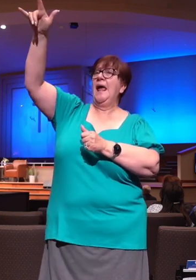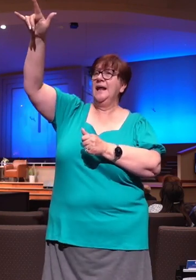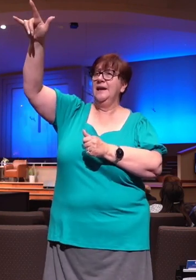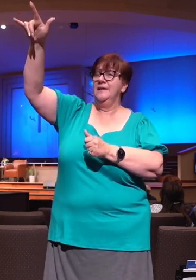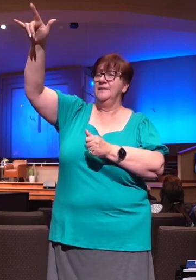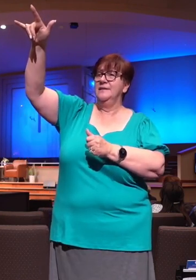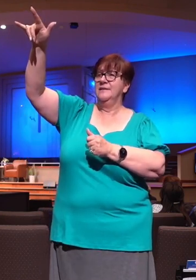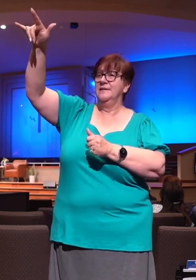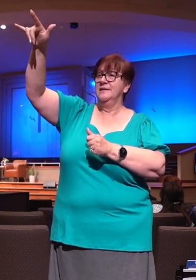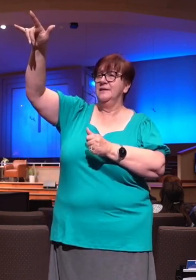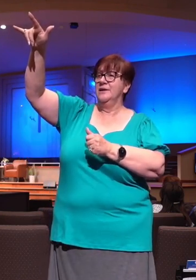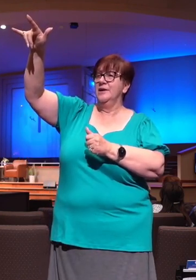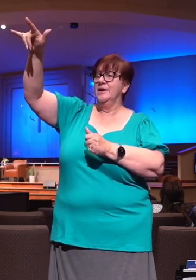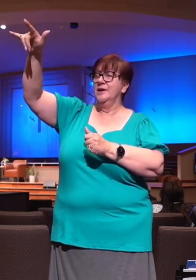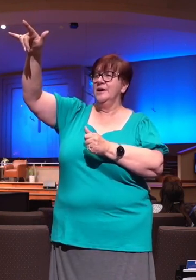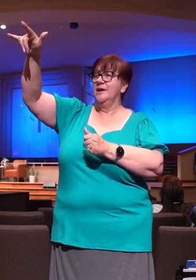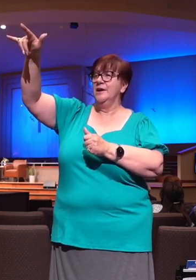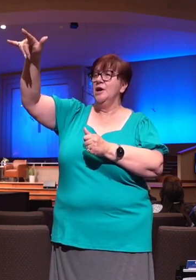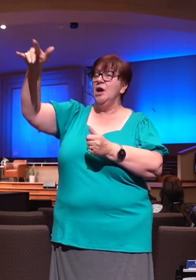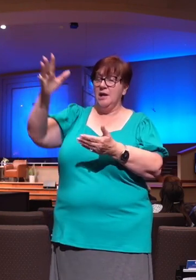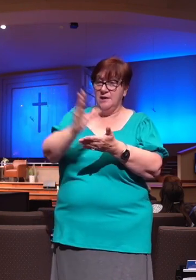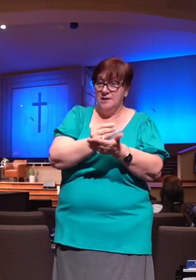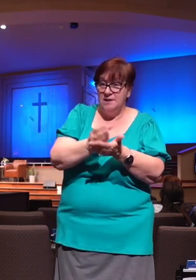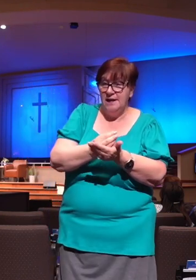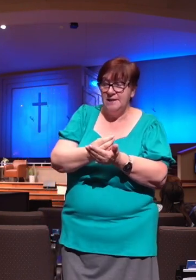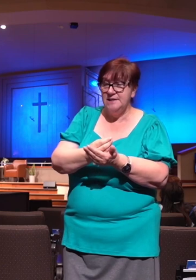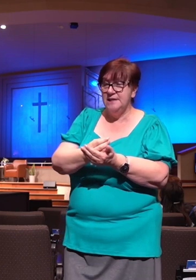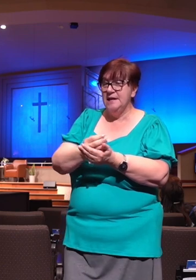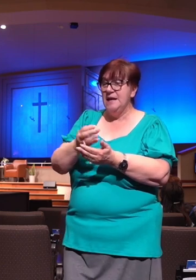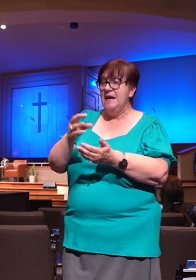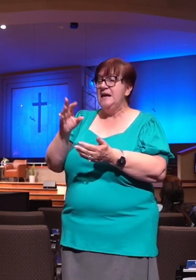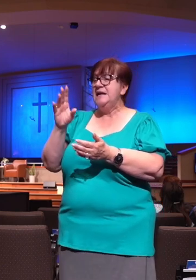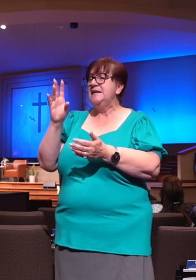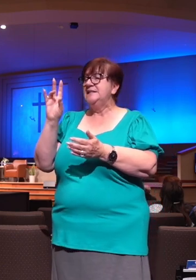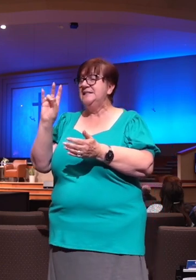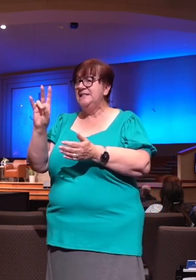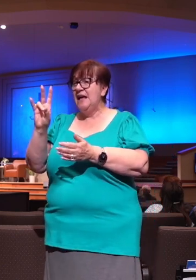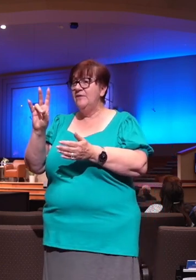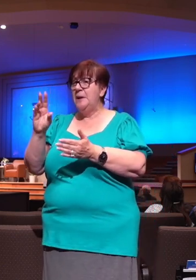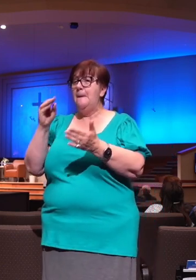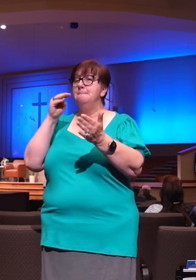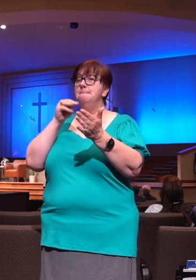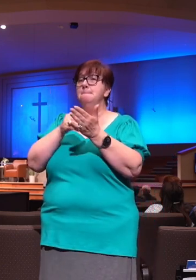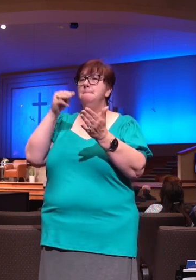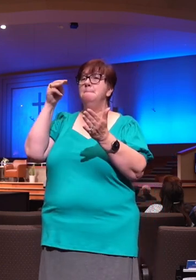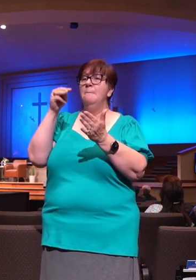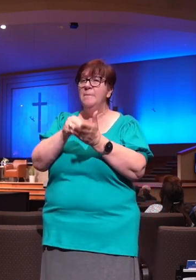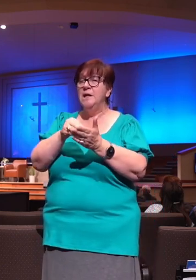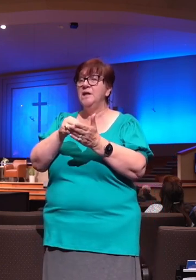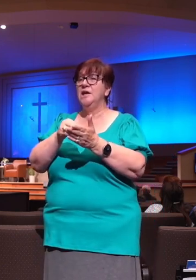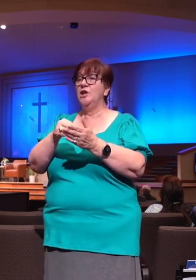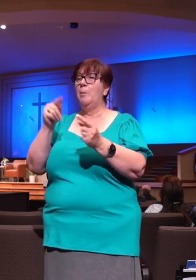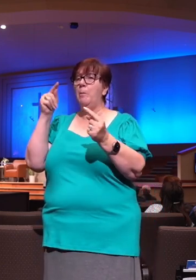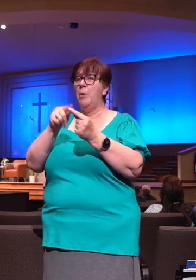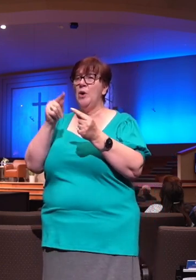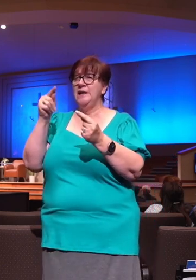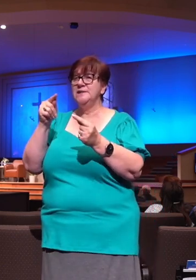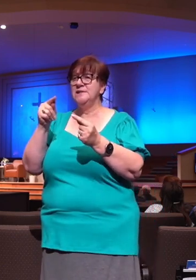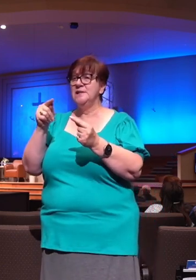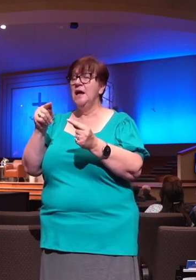Pepsi points, 7 million Pepsi points. And they aired the commercial. Well, there's a back story to this commercial, that they rushed to get this commercial done as they made this commercial,